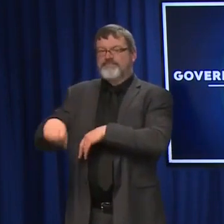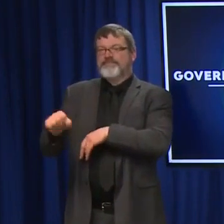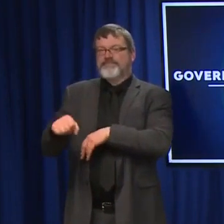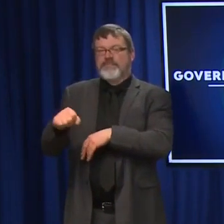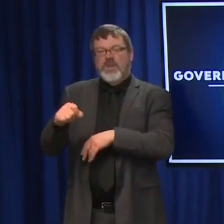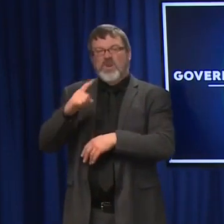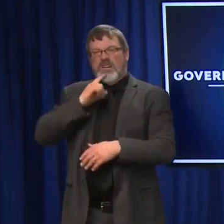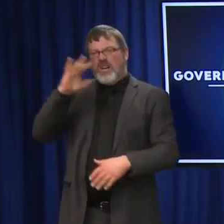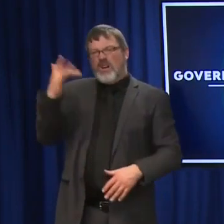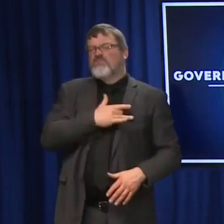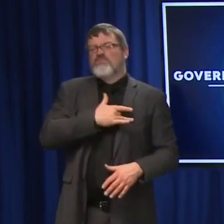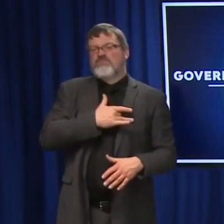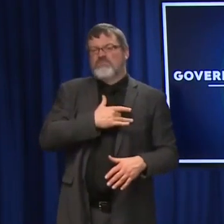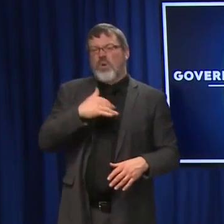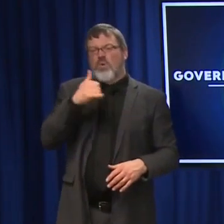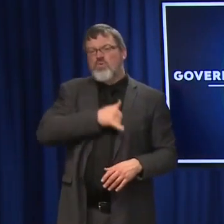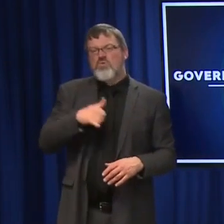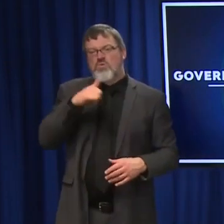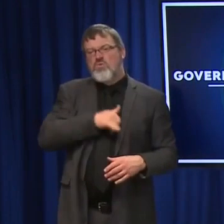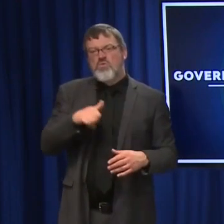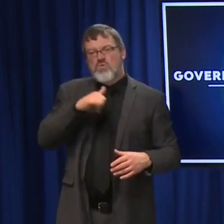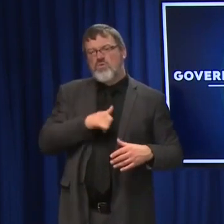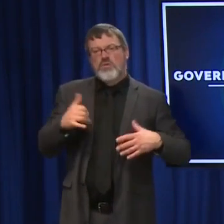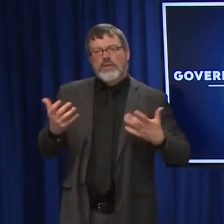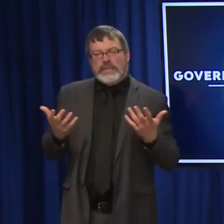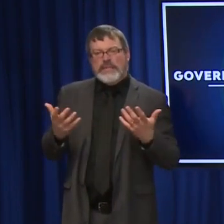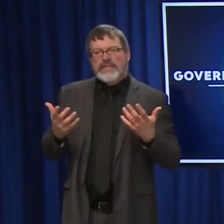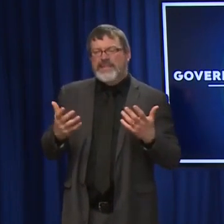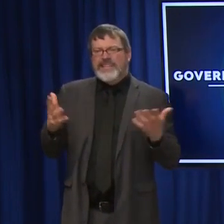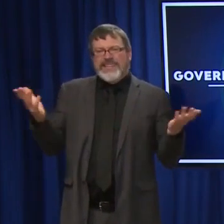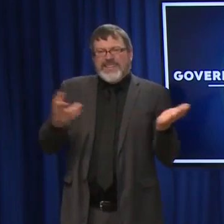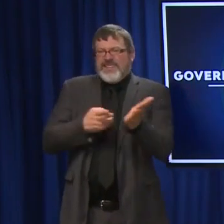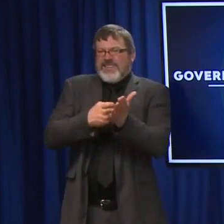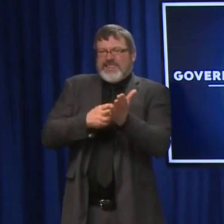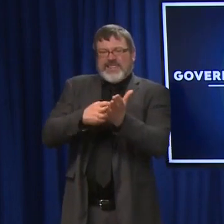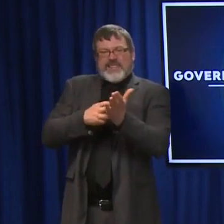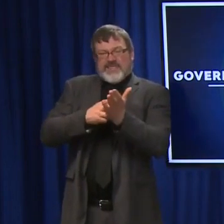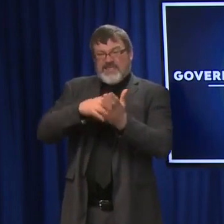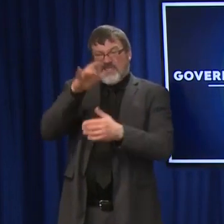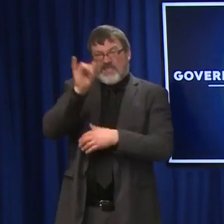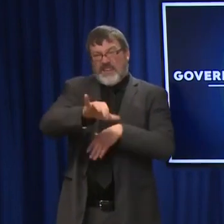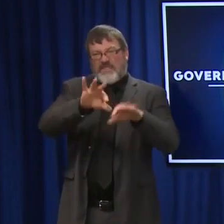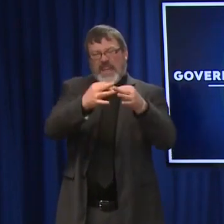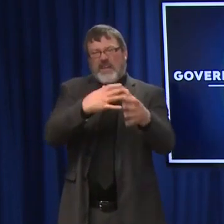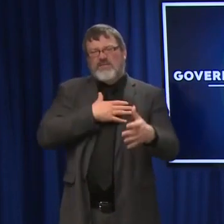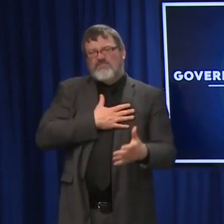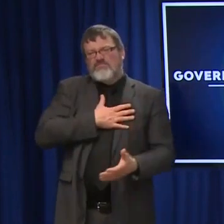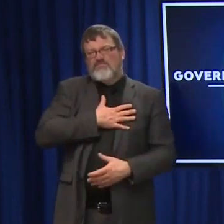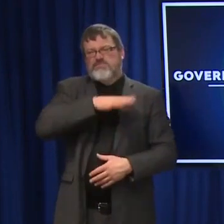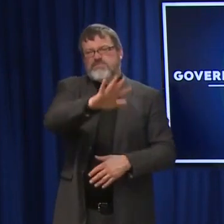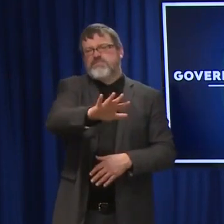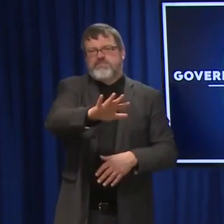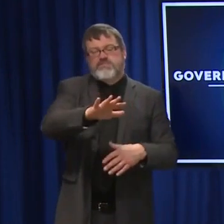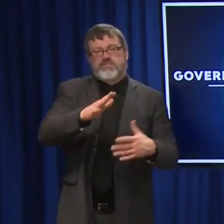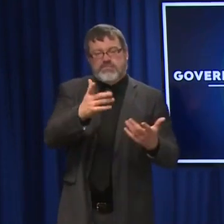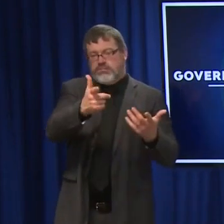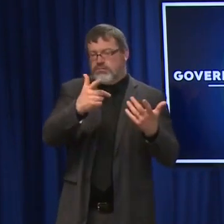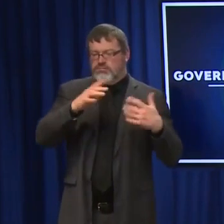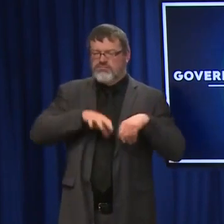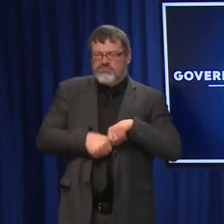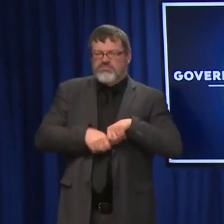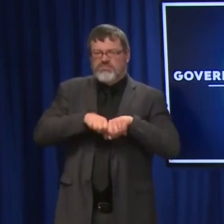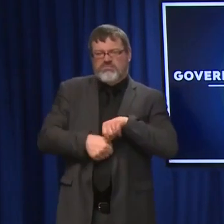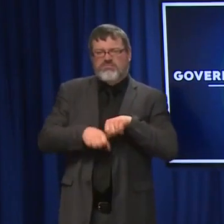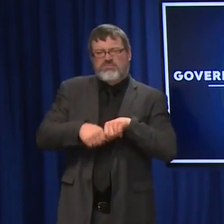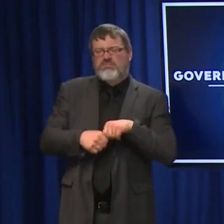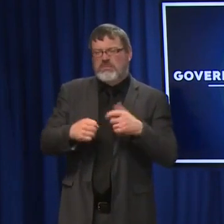a lot of folks. Obviously, our thoughts and hearts go out to the family. I can't imagine what that family is going through, you know, finding